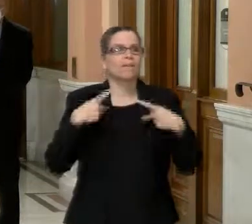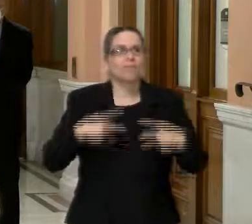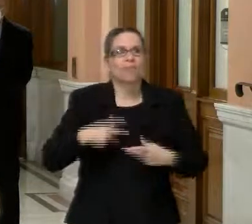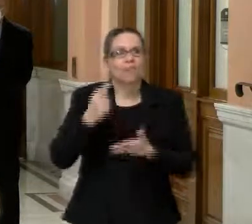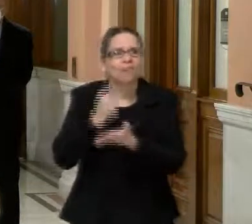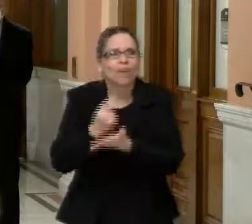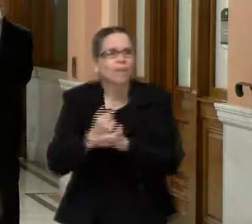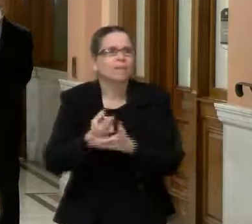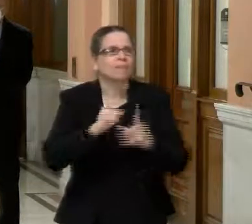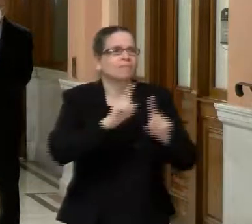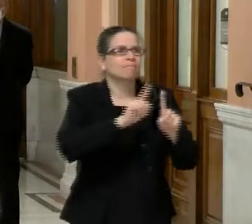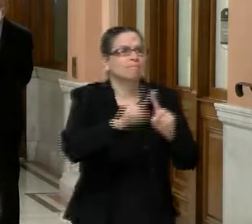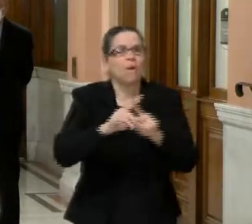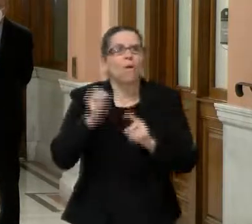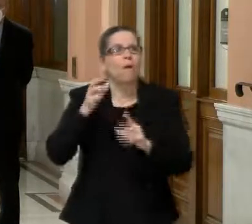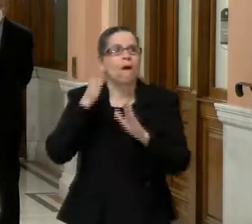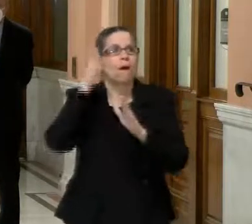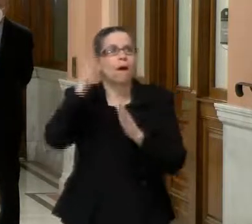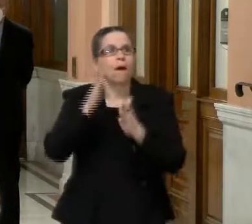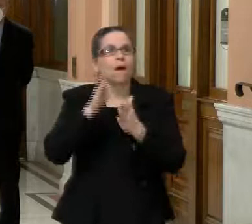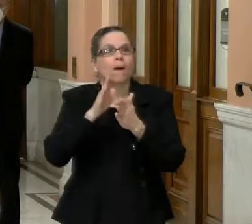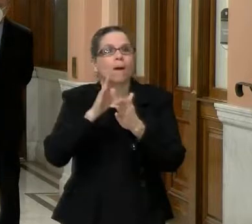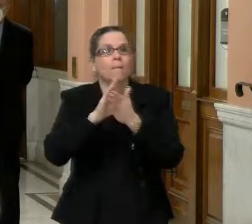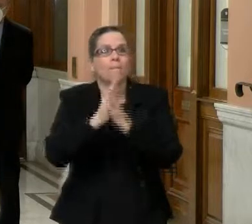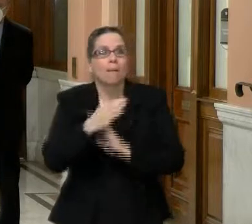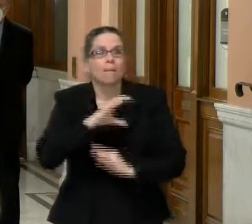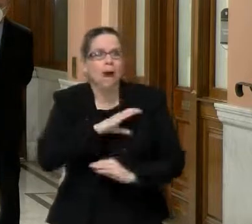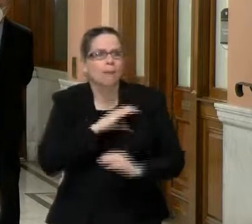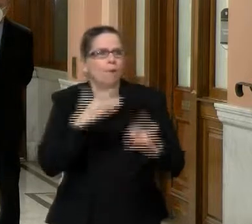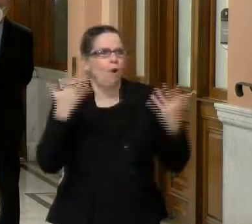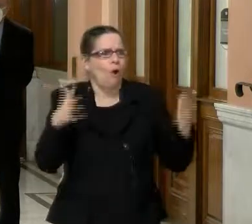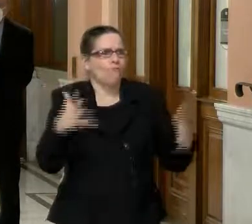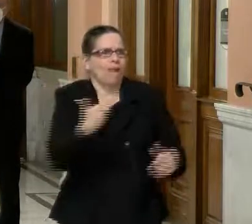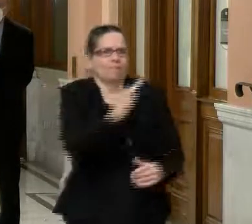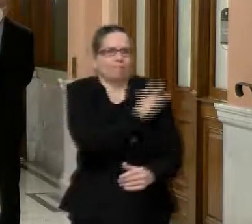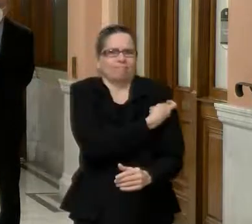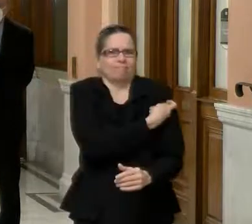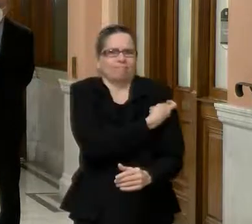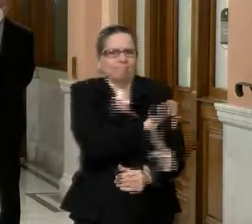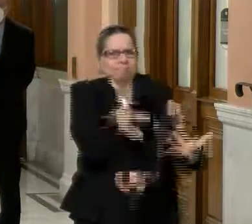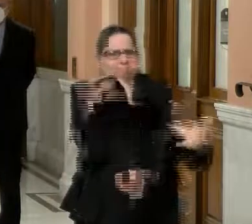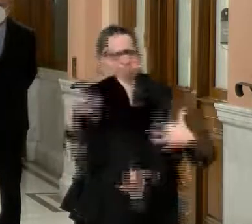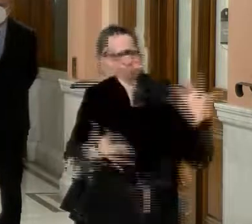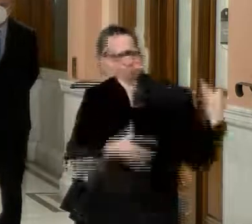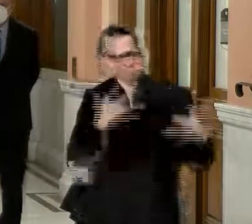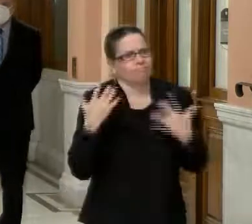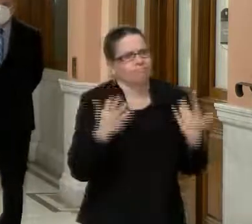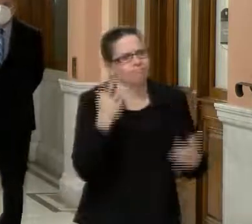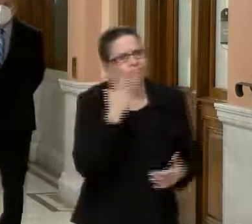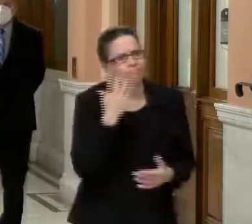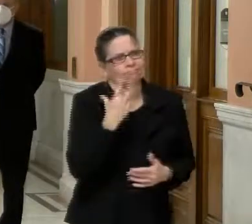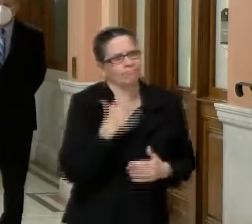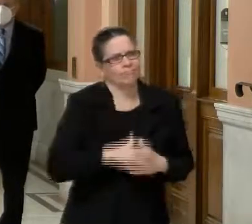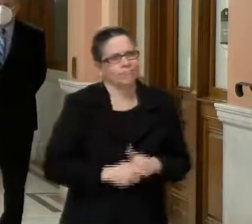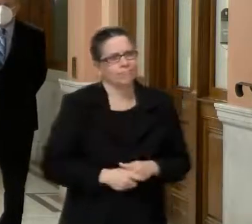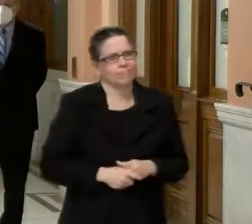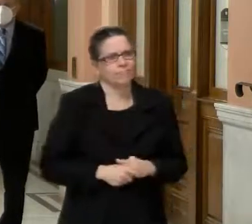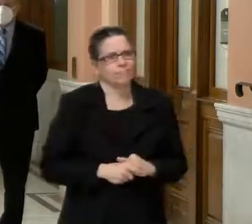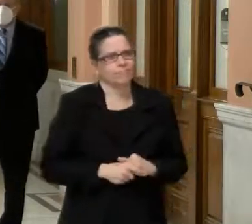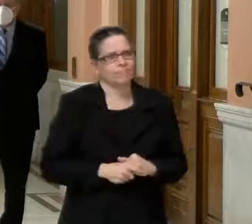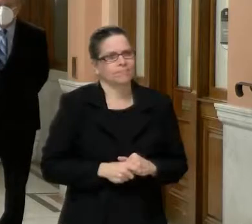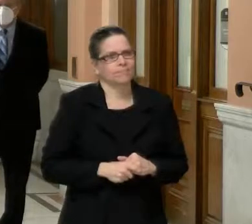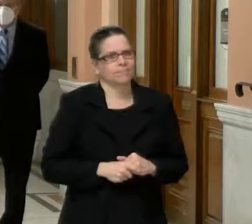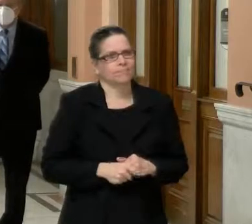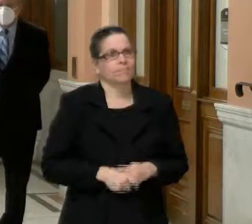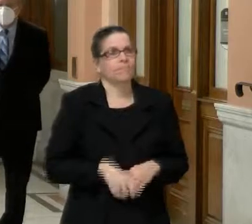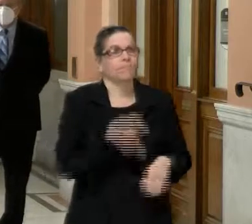police officers, they will be vaccinated, uh, as well. Uh, just to edify folks about phase